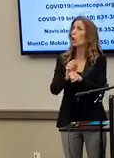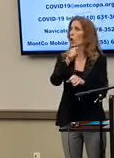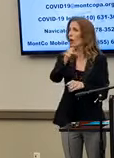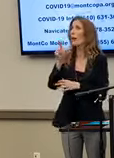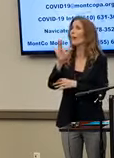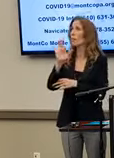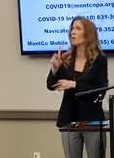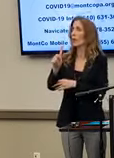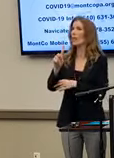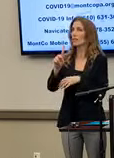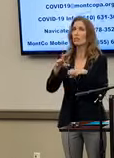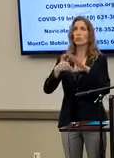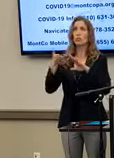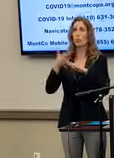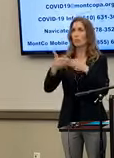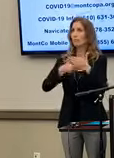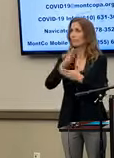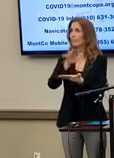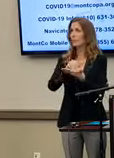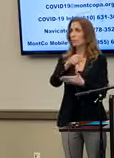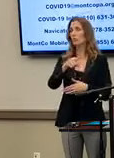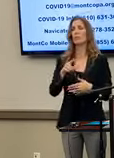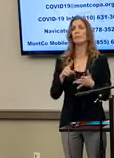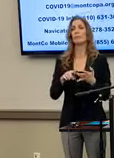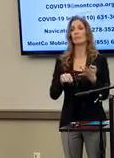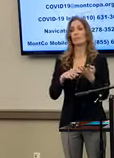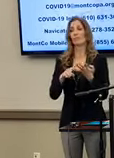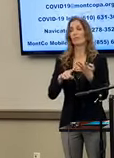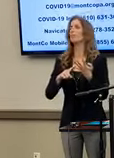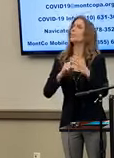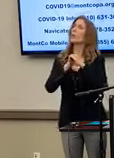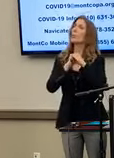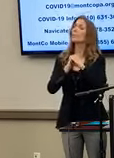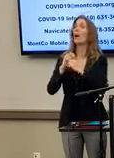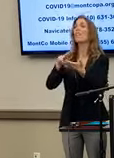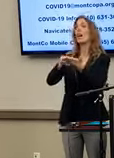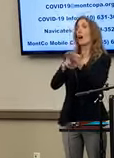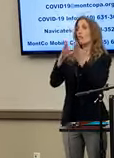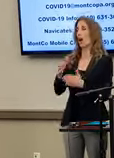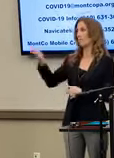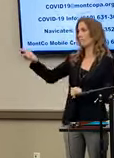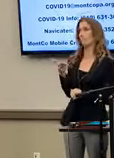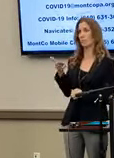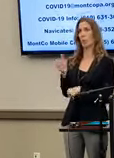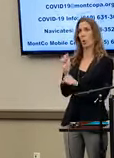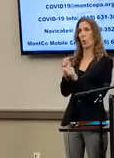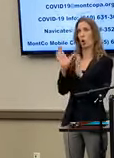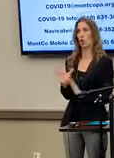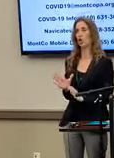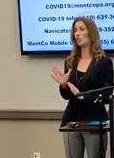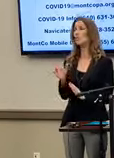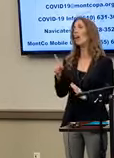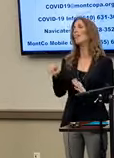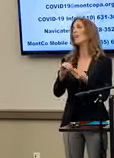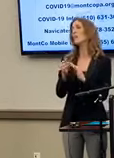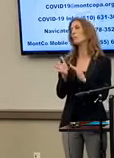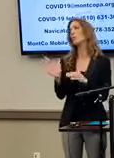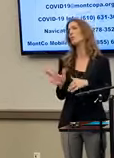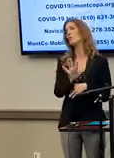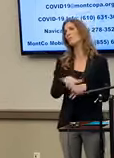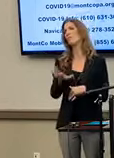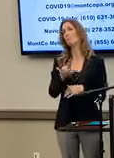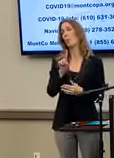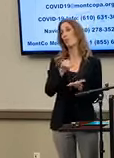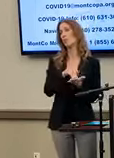the Limerick generating station. And four, to protect the contracted workforce, which numbers somewhere between